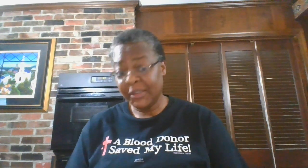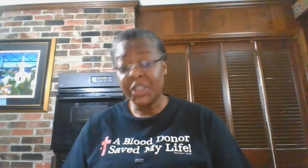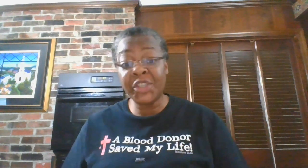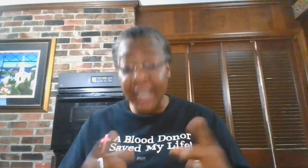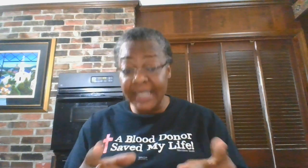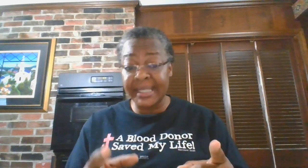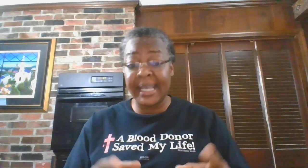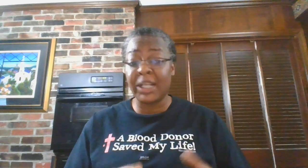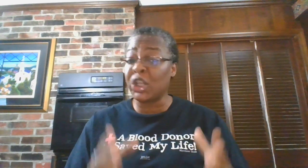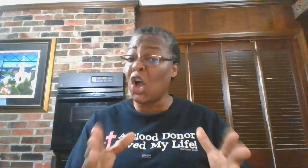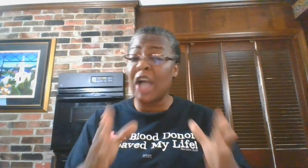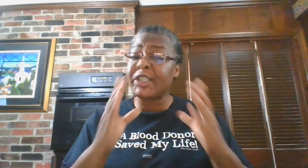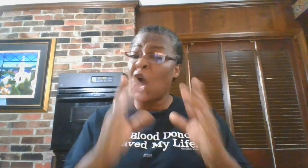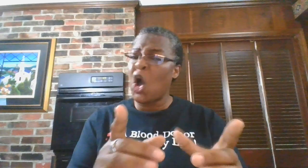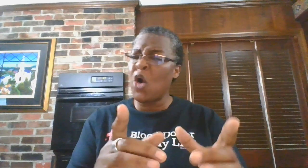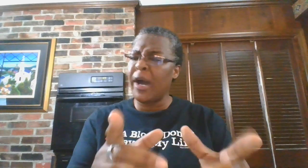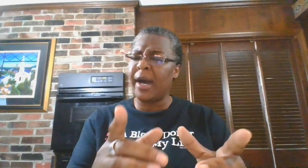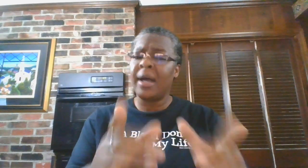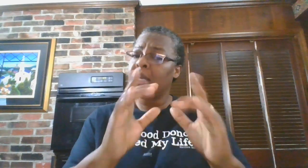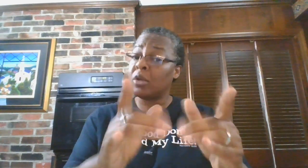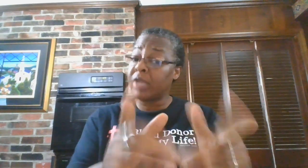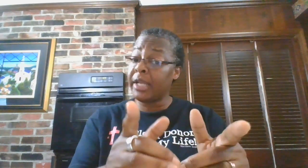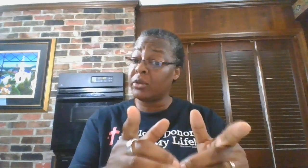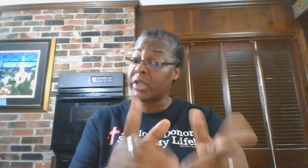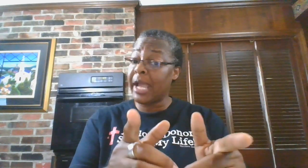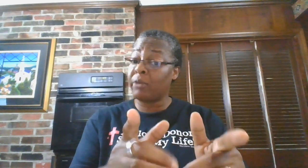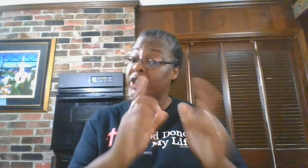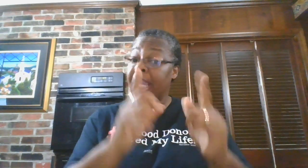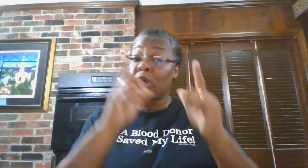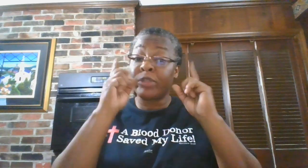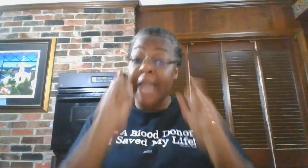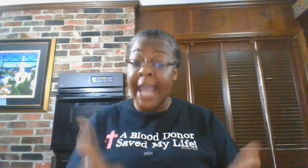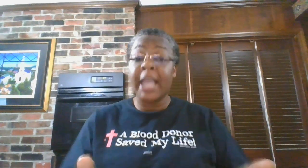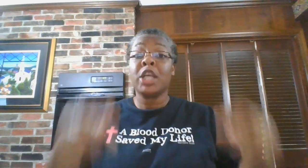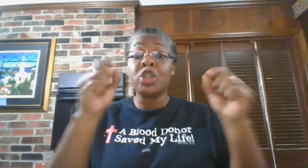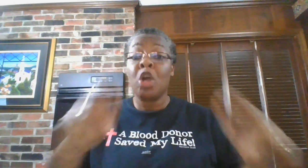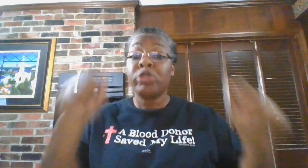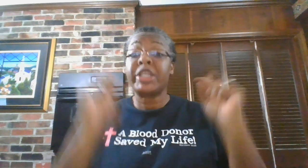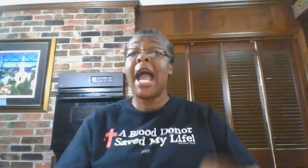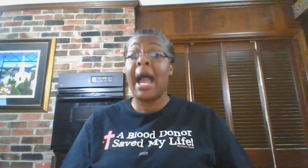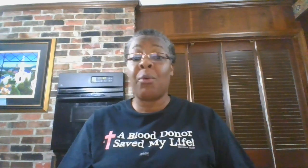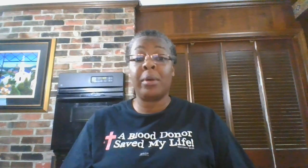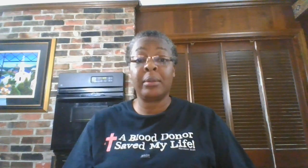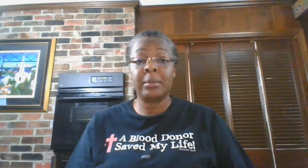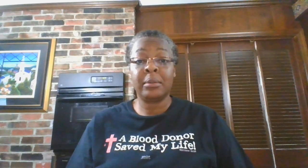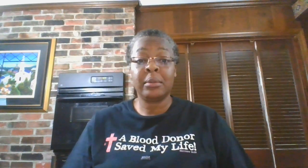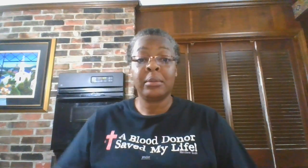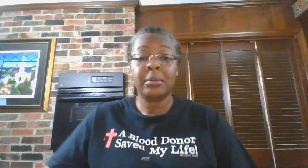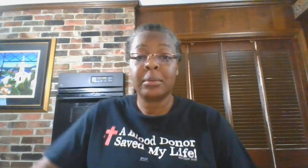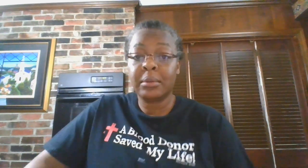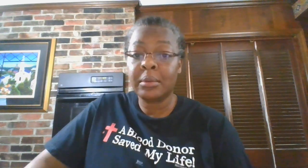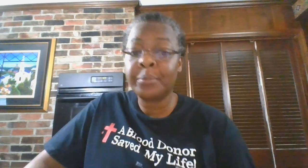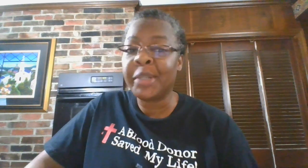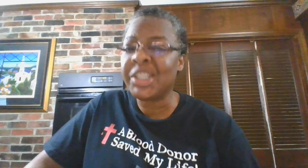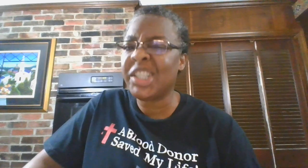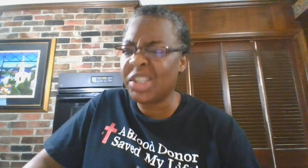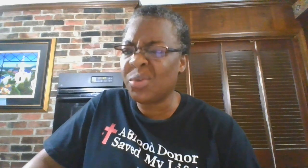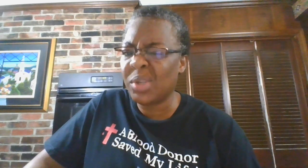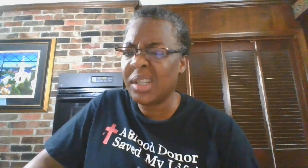She said the Lord told her, don't take no shower. She ain't going to take no shower. But she took one.